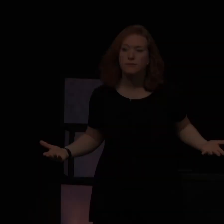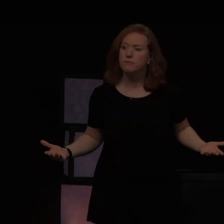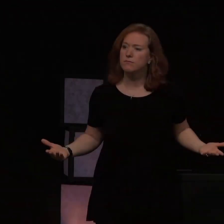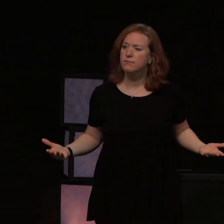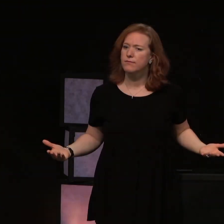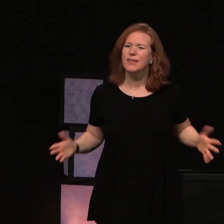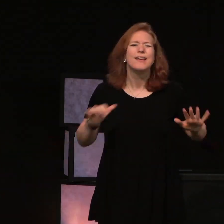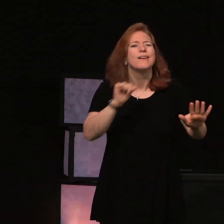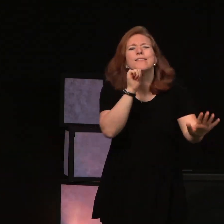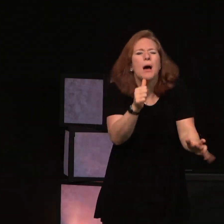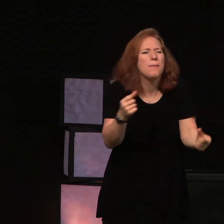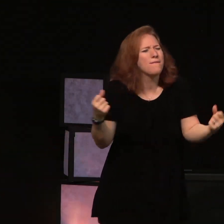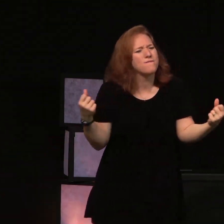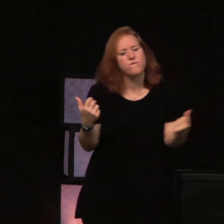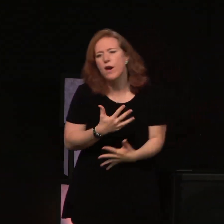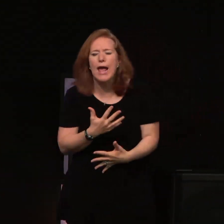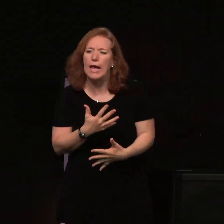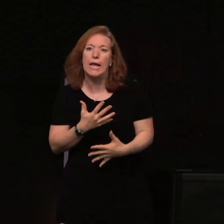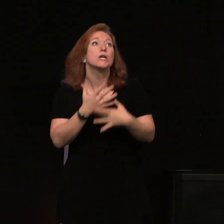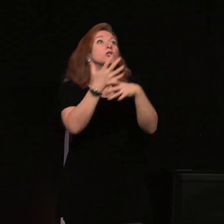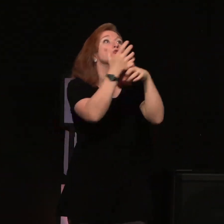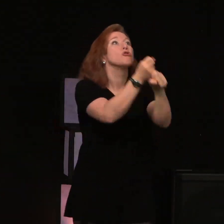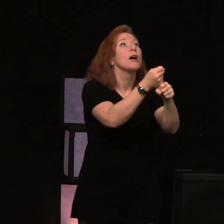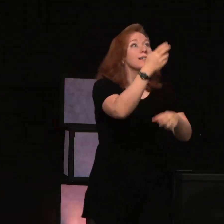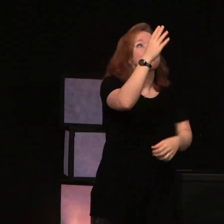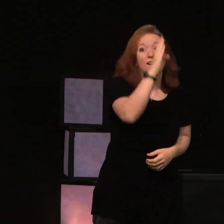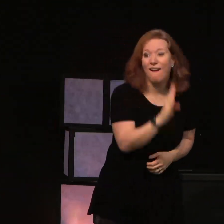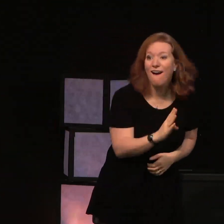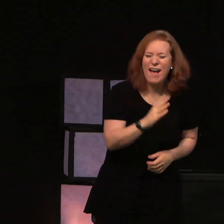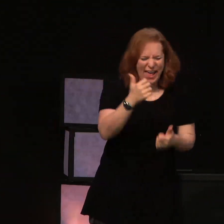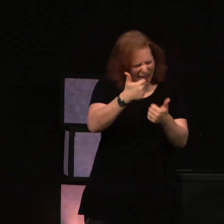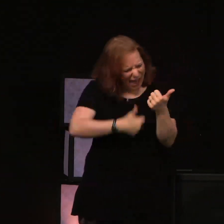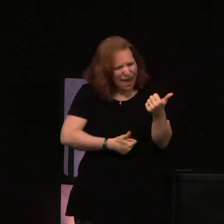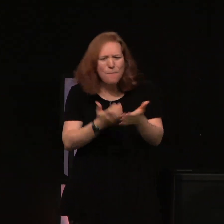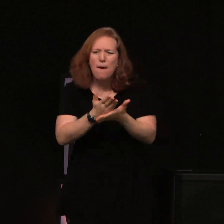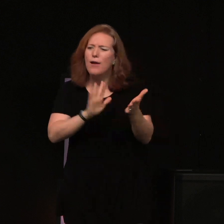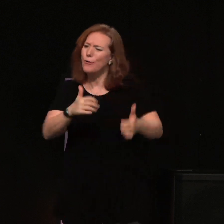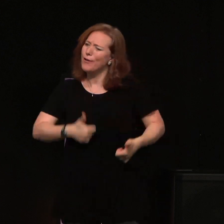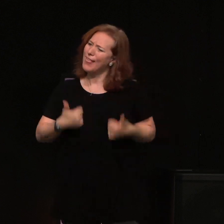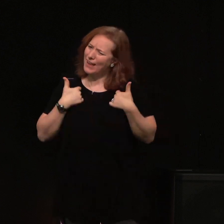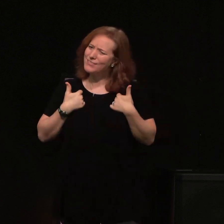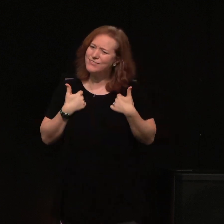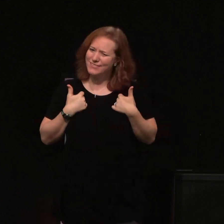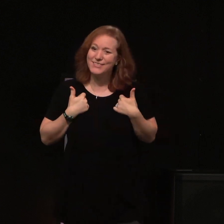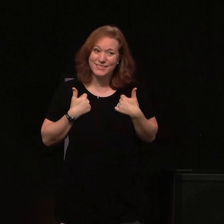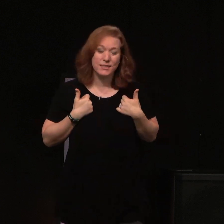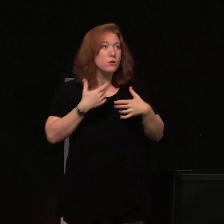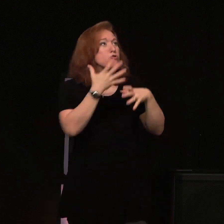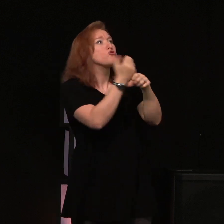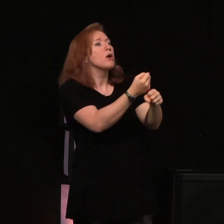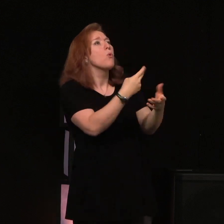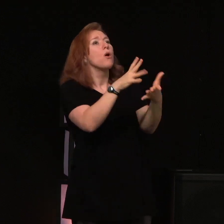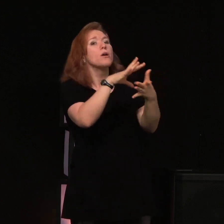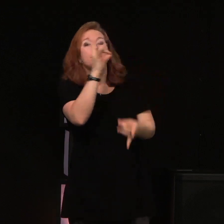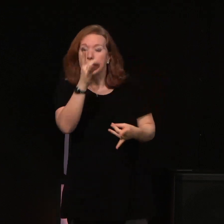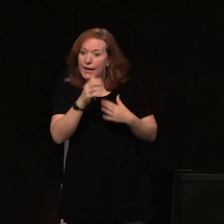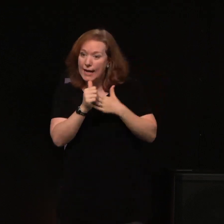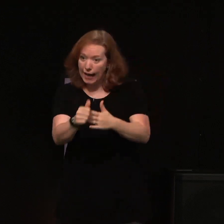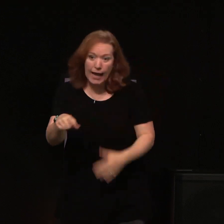Don't be afraid to trust God in everything and trust what the Holy Spirit's telling you.